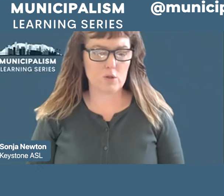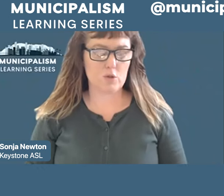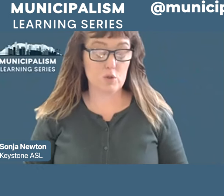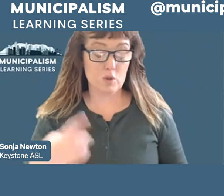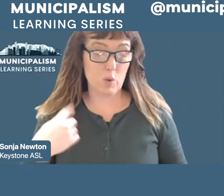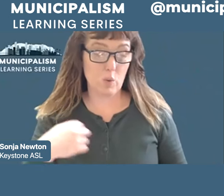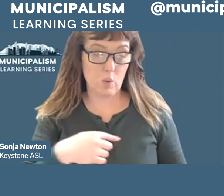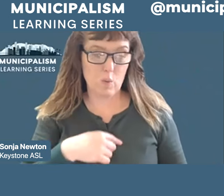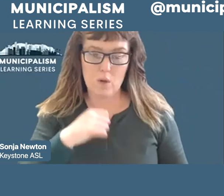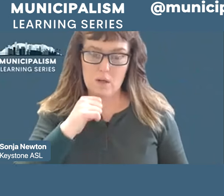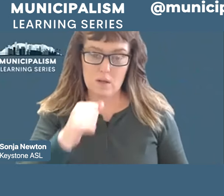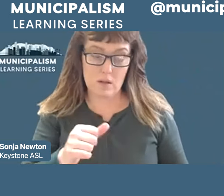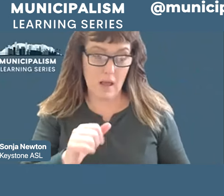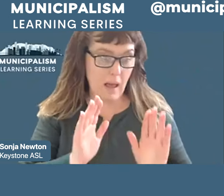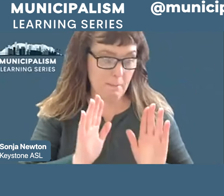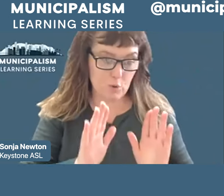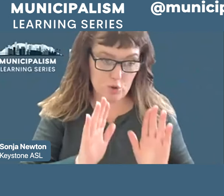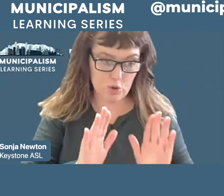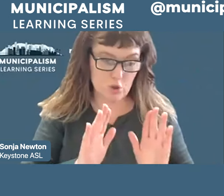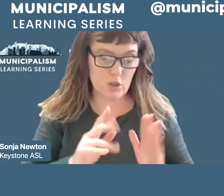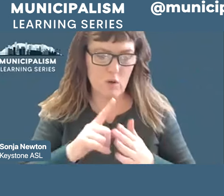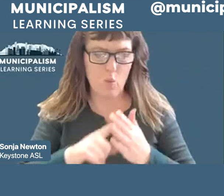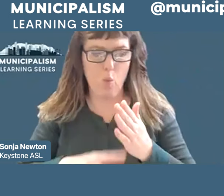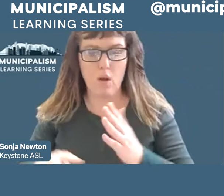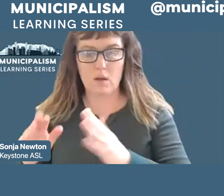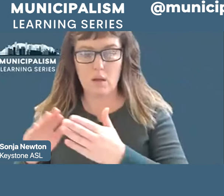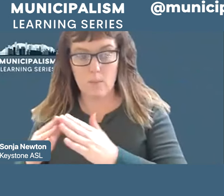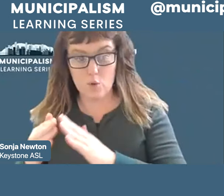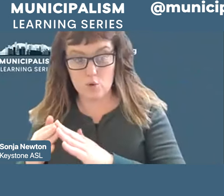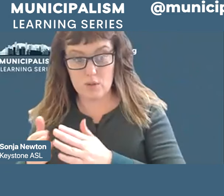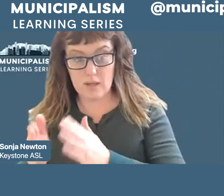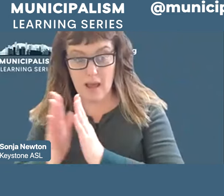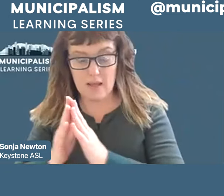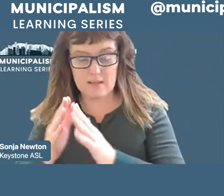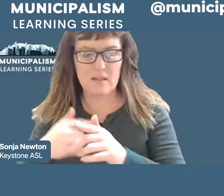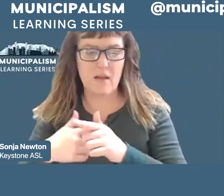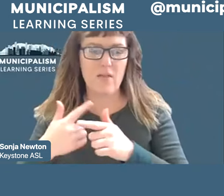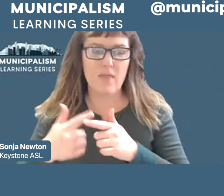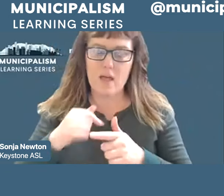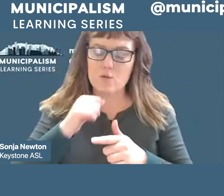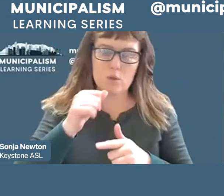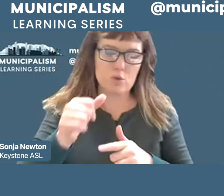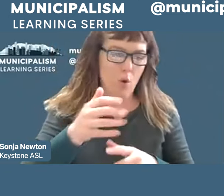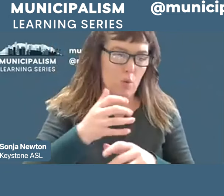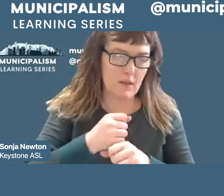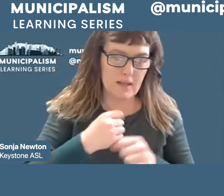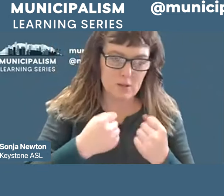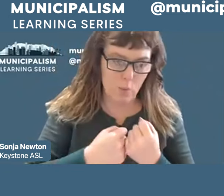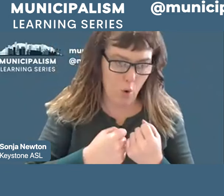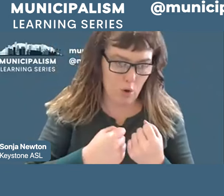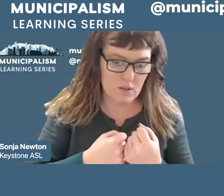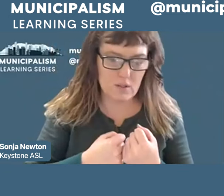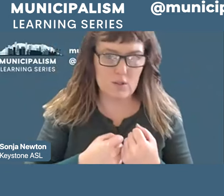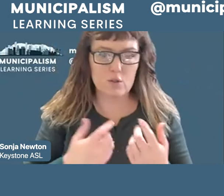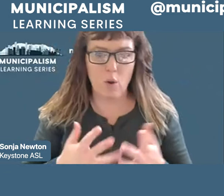communities asking us we don't get the support in next elections right and that is important